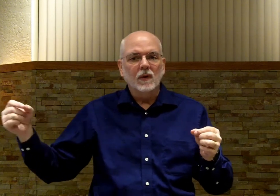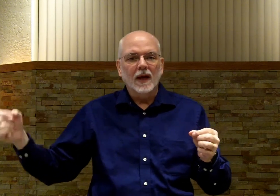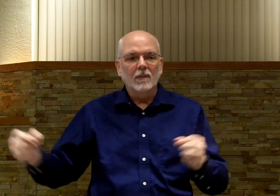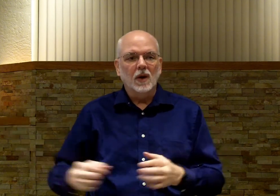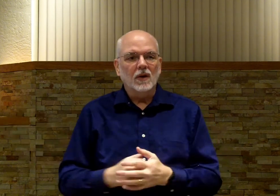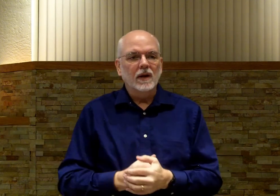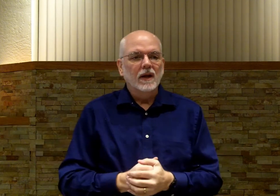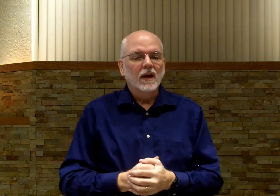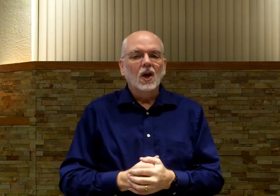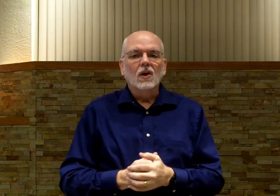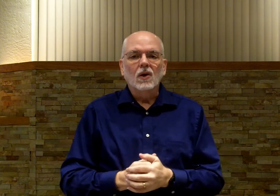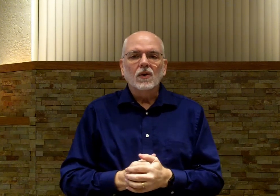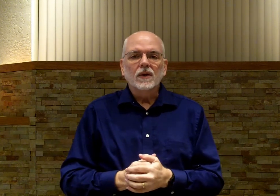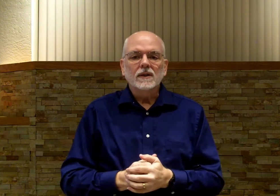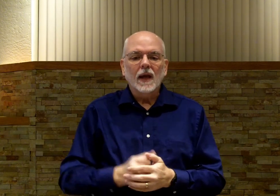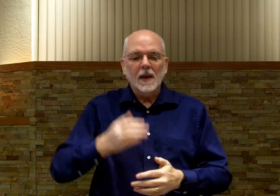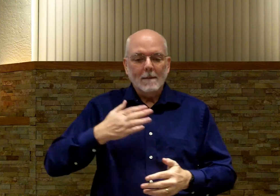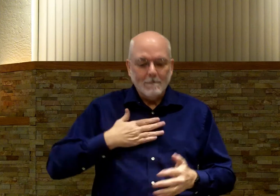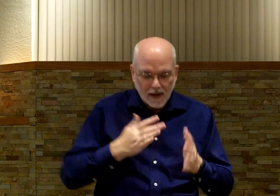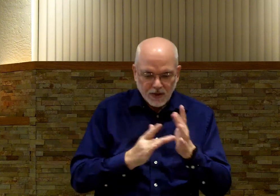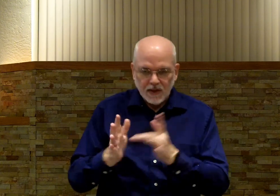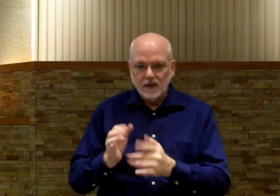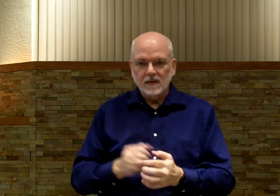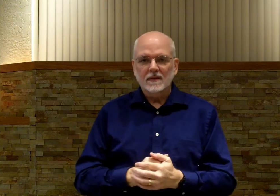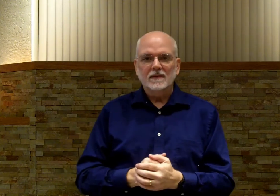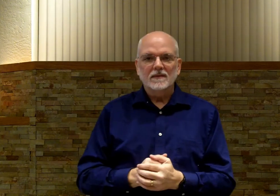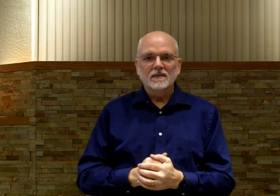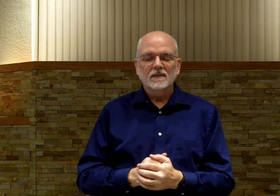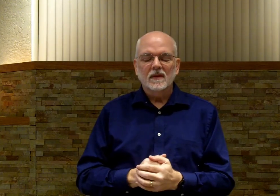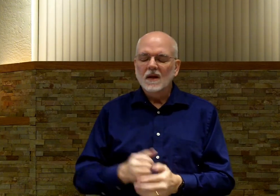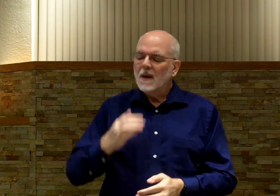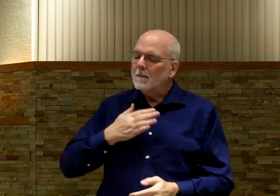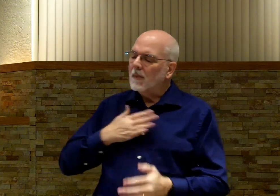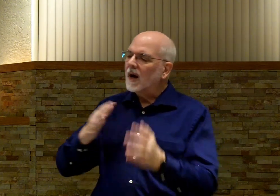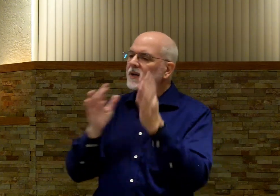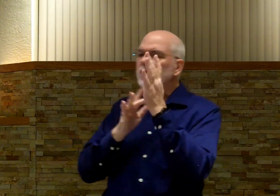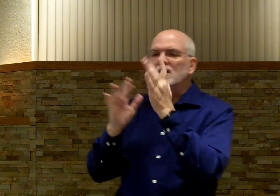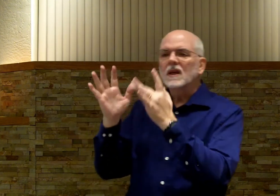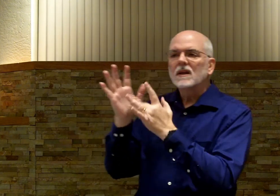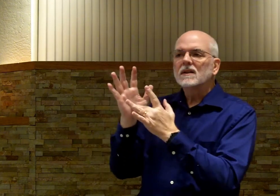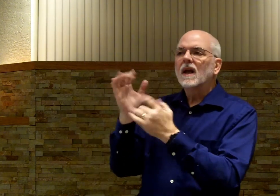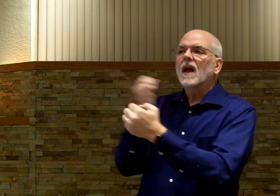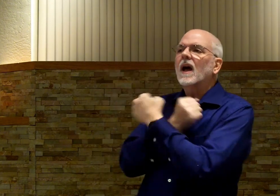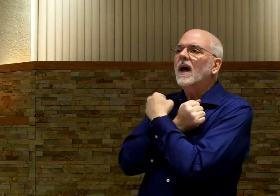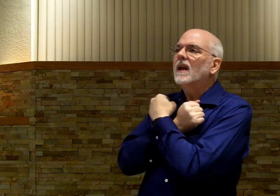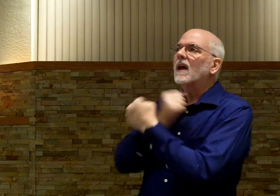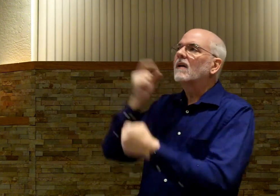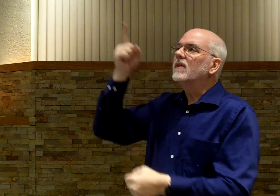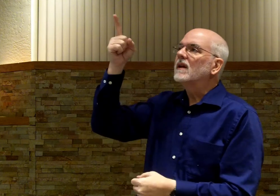vocabulary. Learn to say, my Jesus. My Jesus, I love thee.